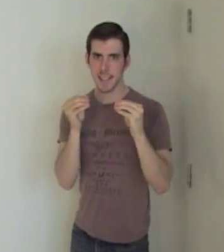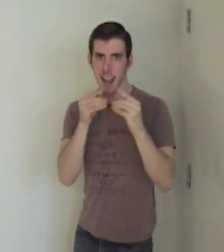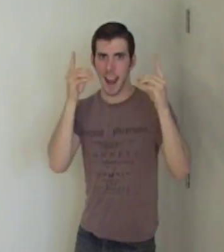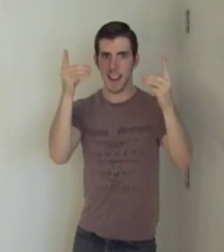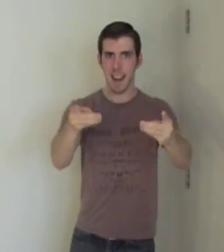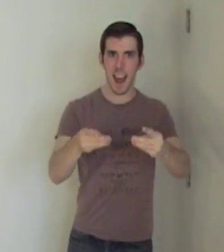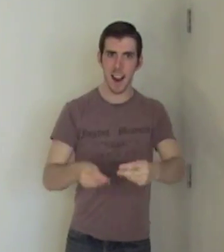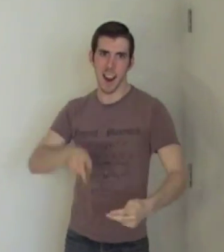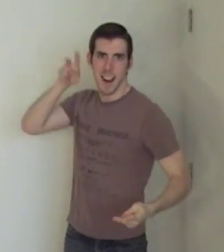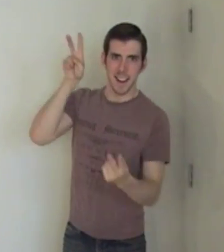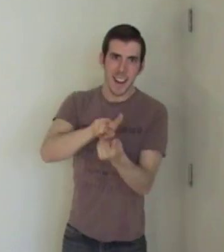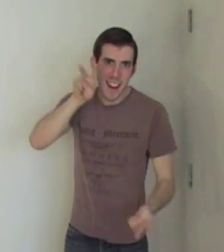Oh,